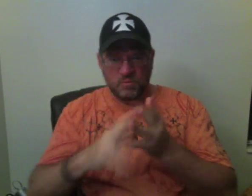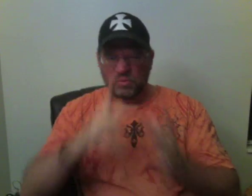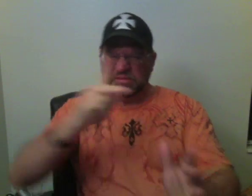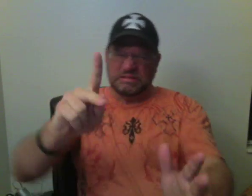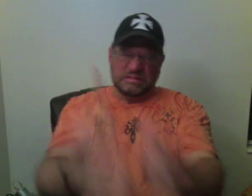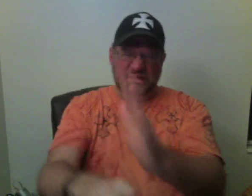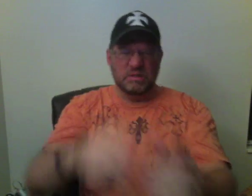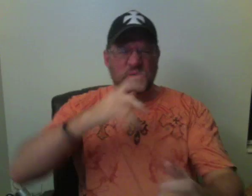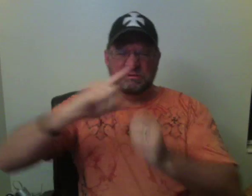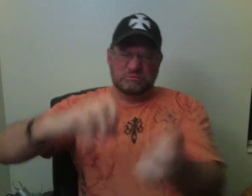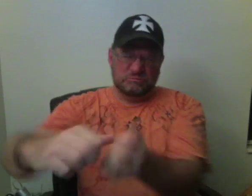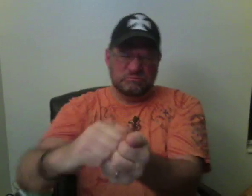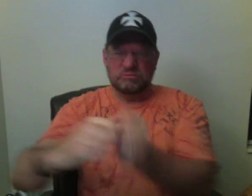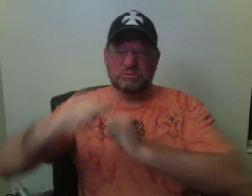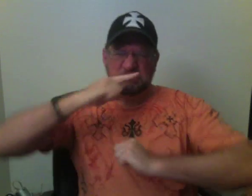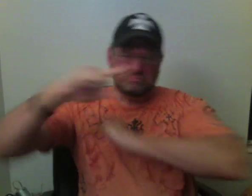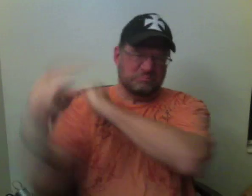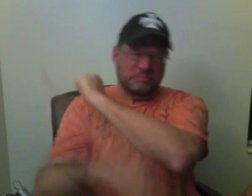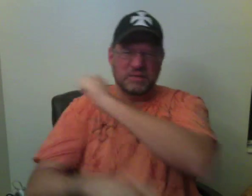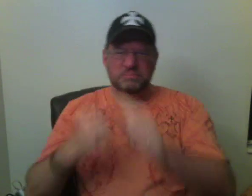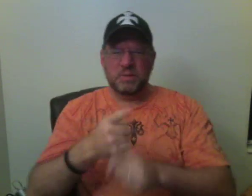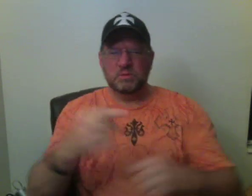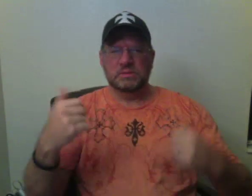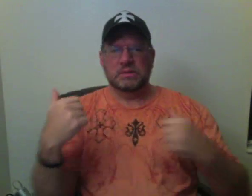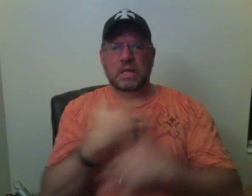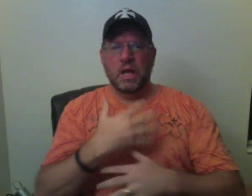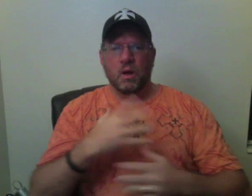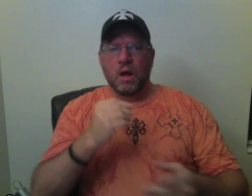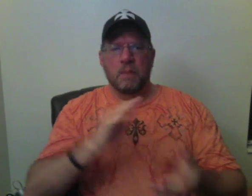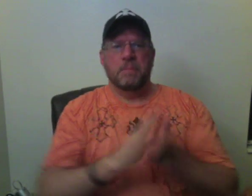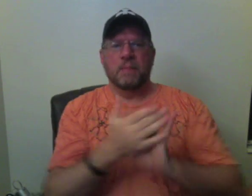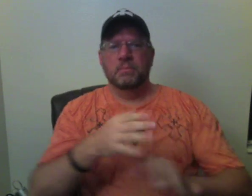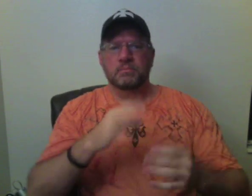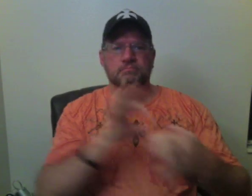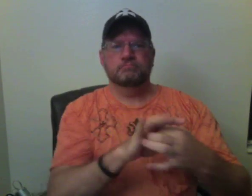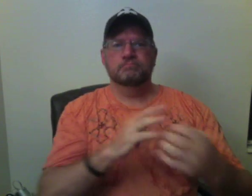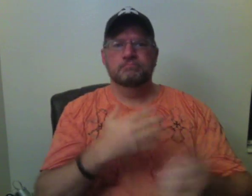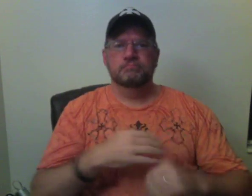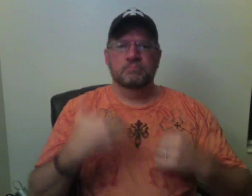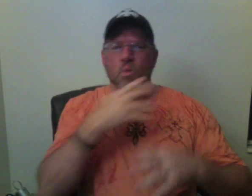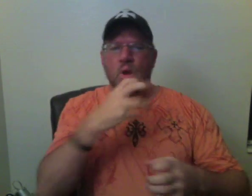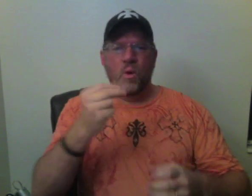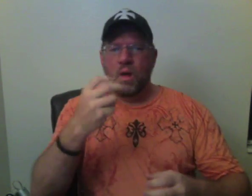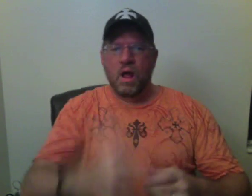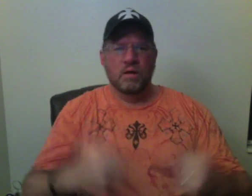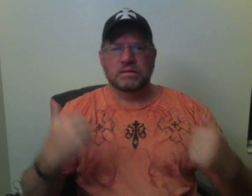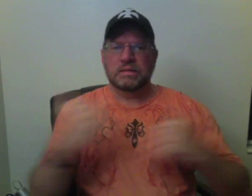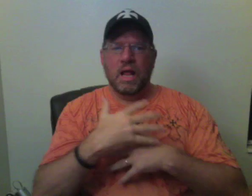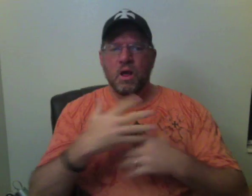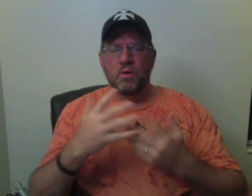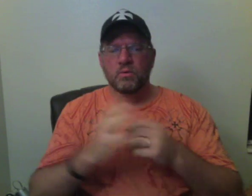I like the song. Yeah. will sing. Yeah.